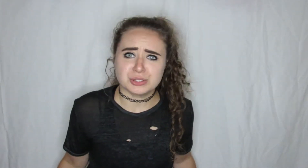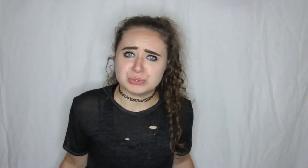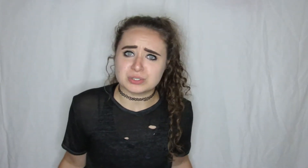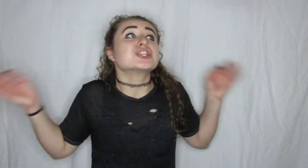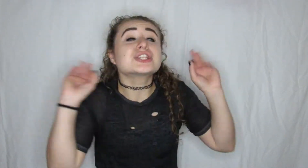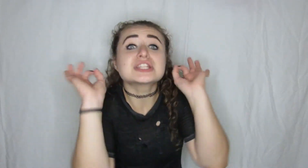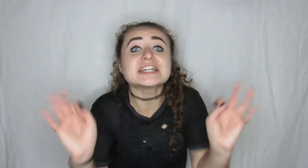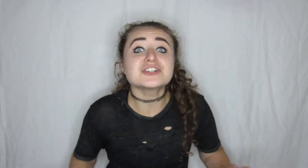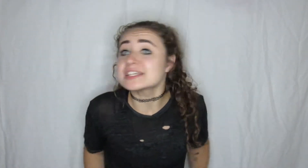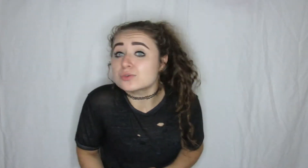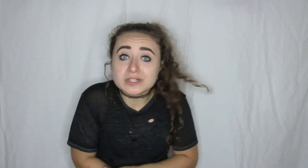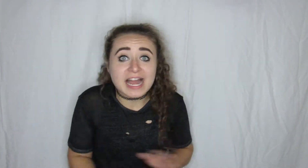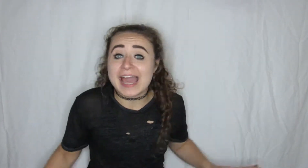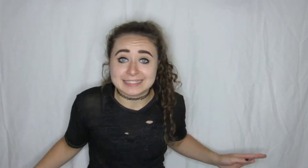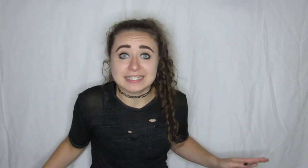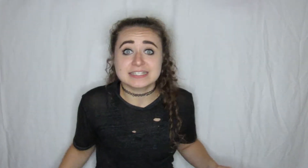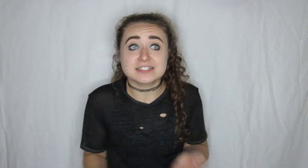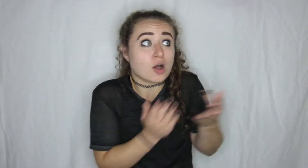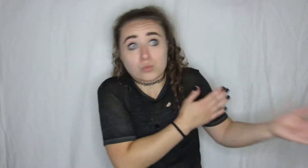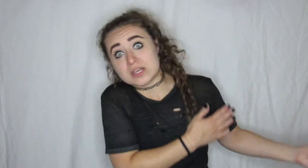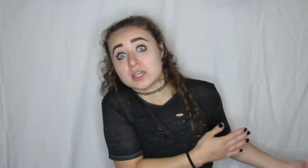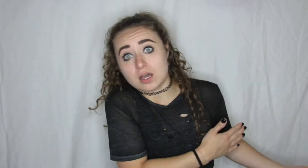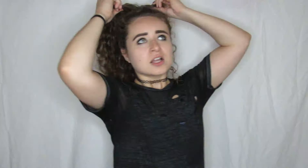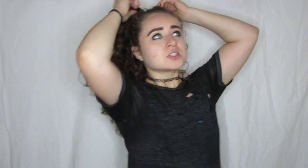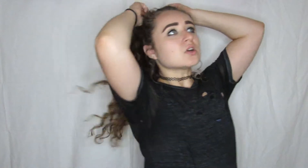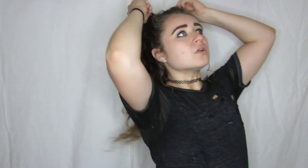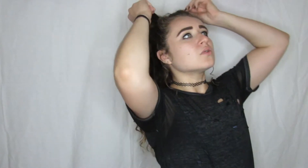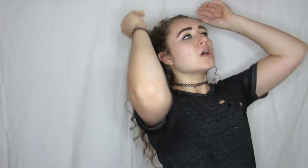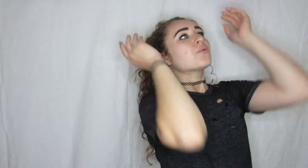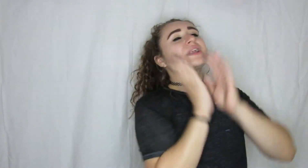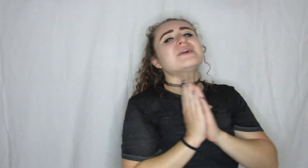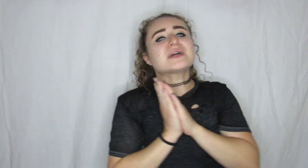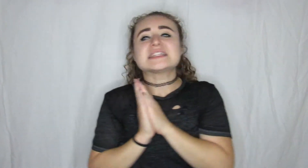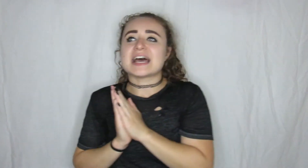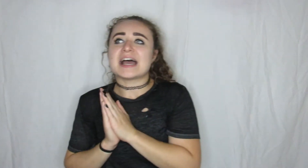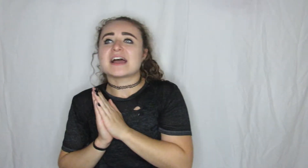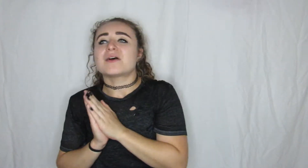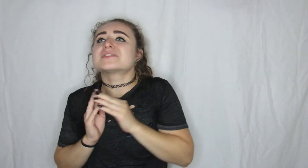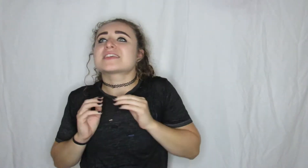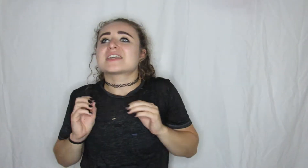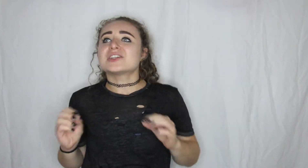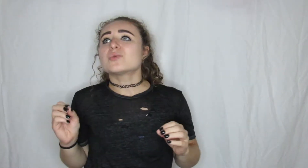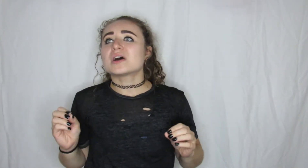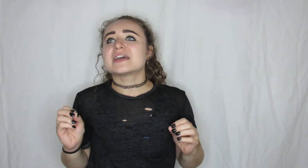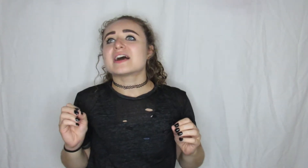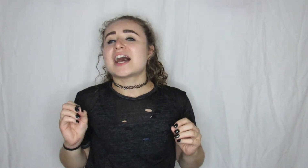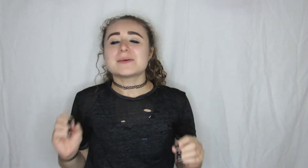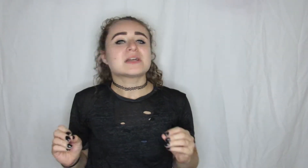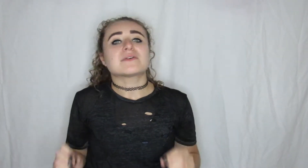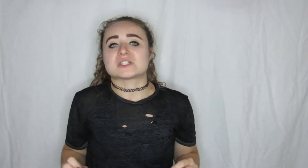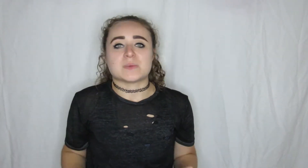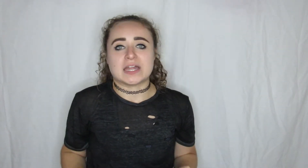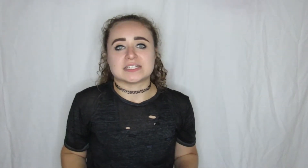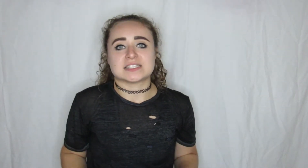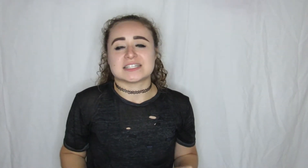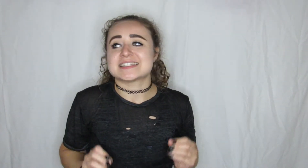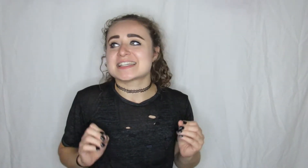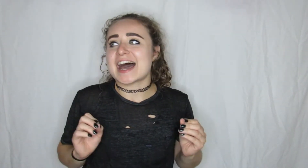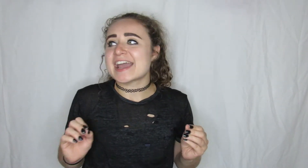you you literally you were not acting like this a week ago so when I read that I was like you know what I'm not responding to this I